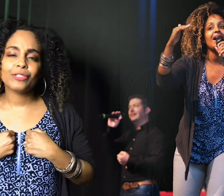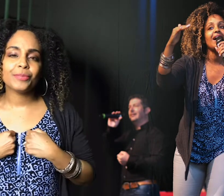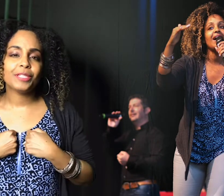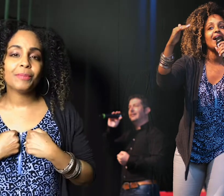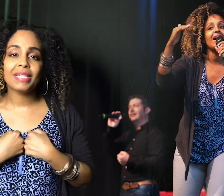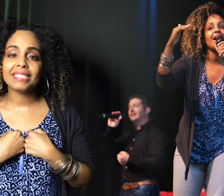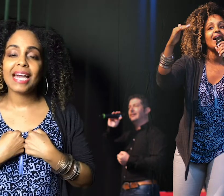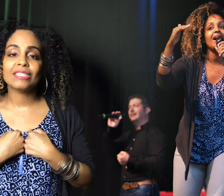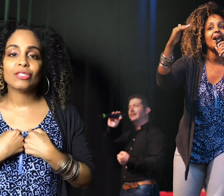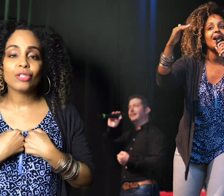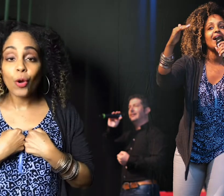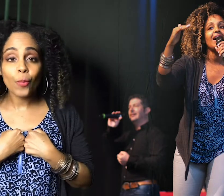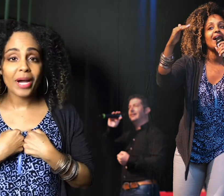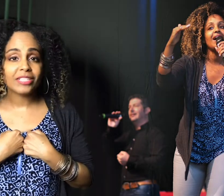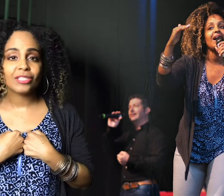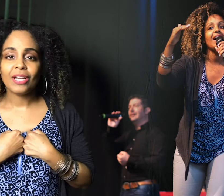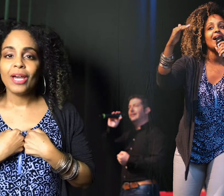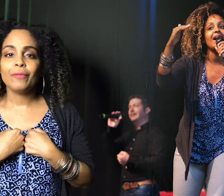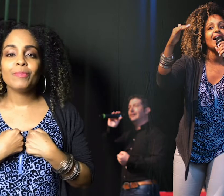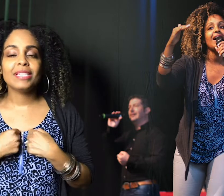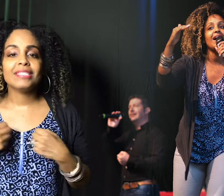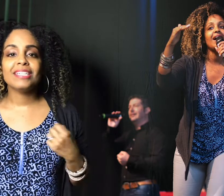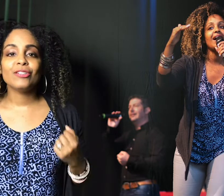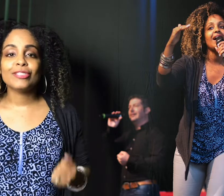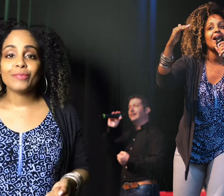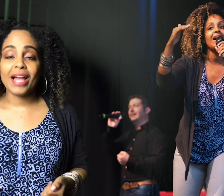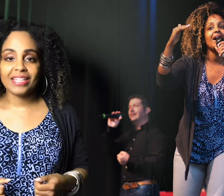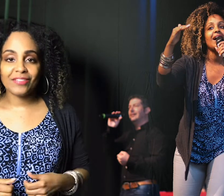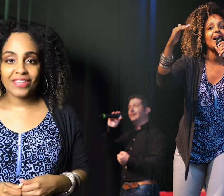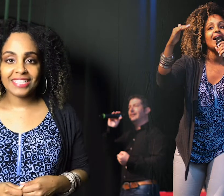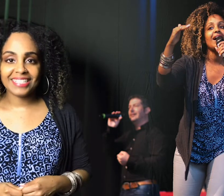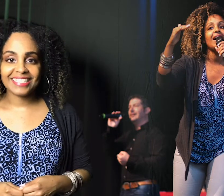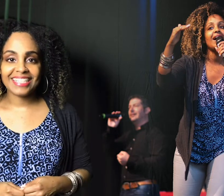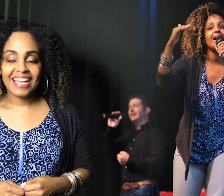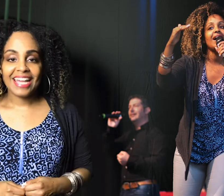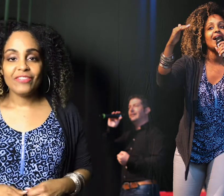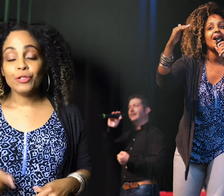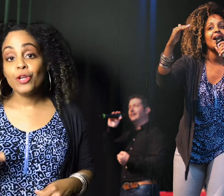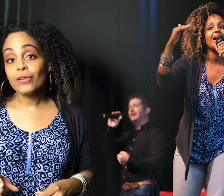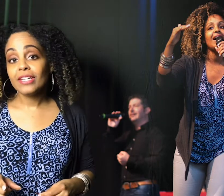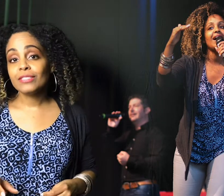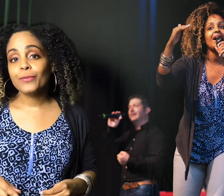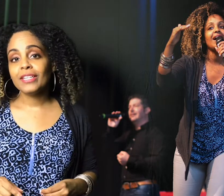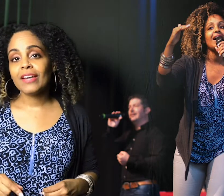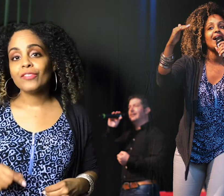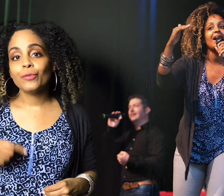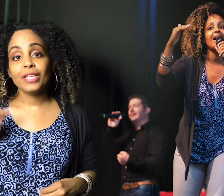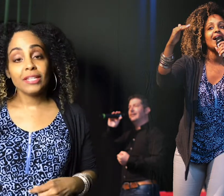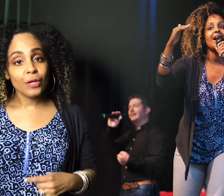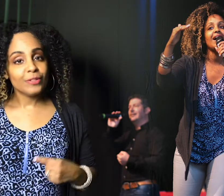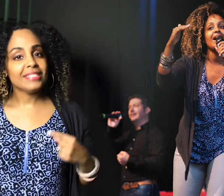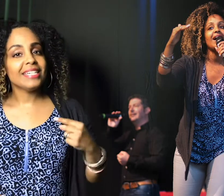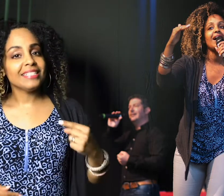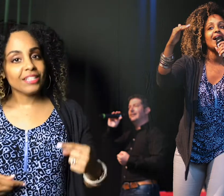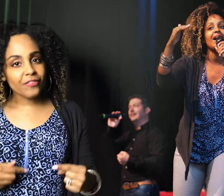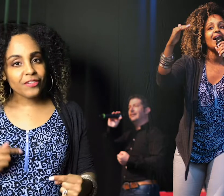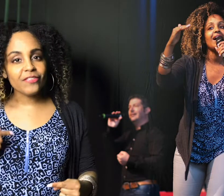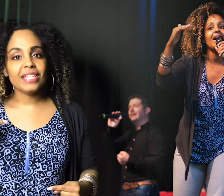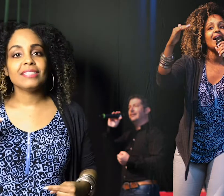worship team miss that so much and we miss seeing your smiling faces. If you notice, week after week, we're seeing different faces